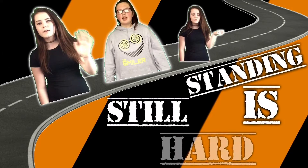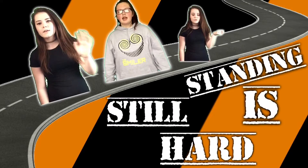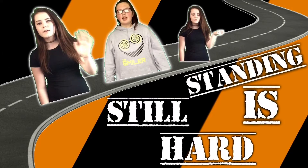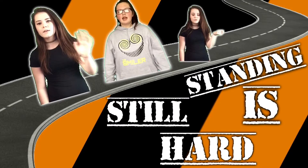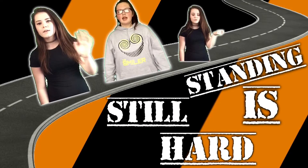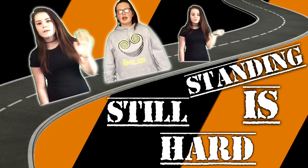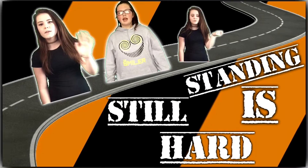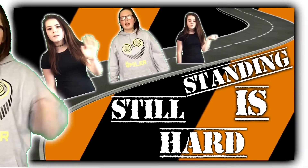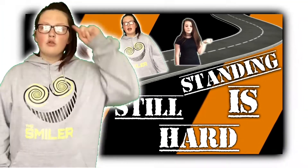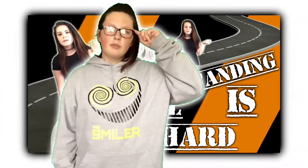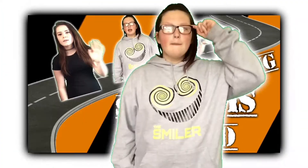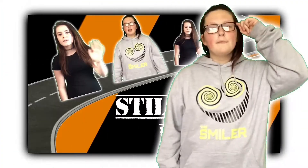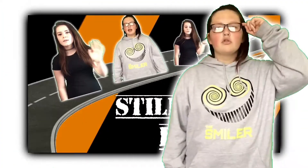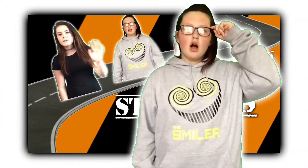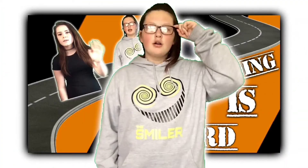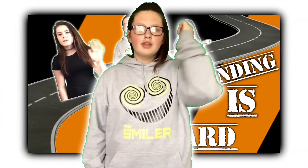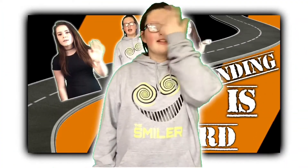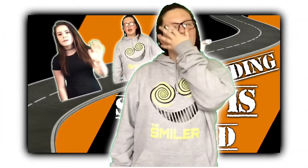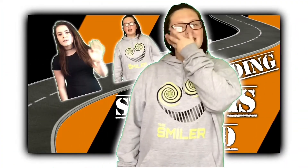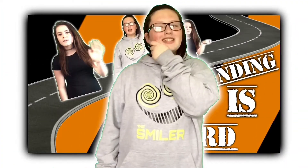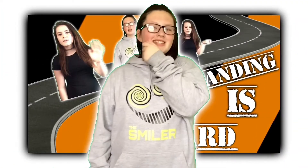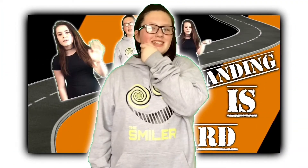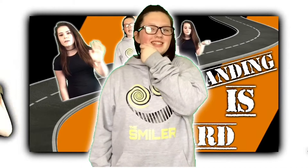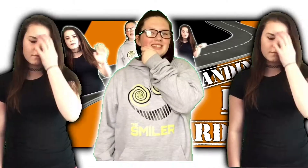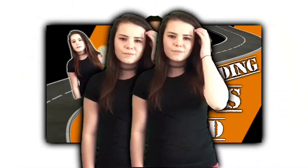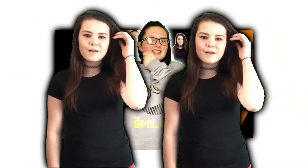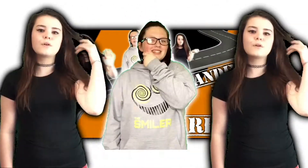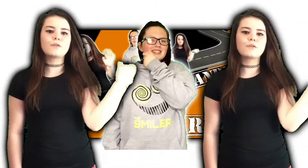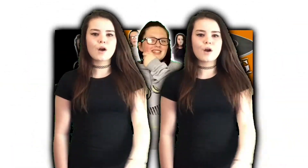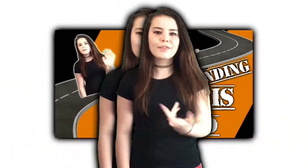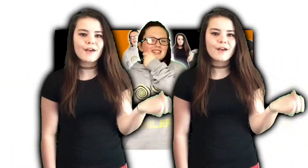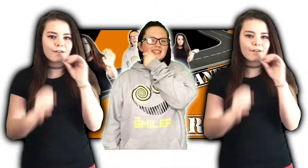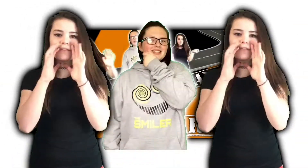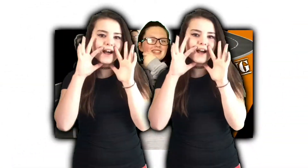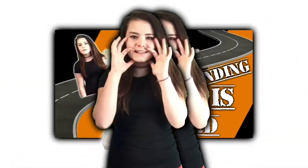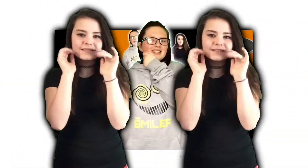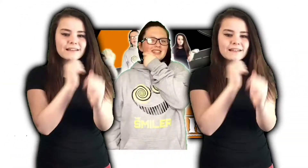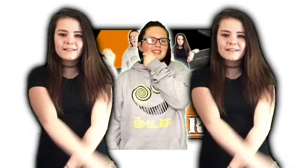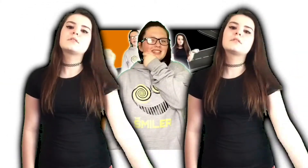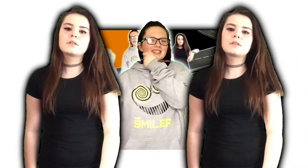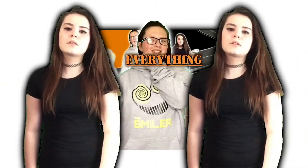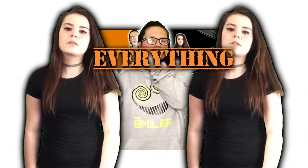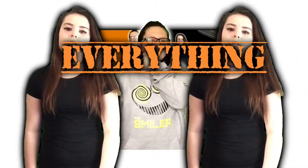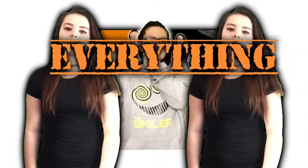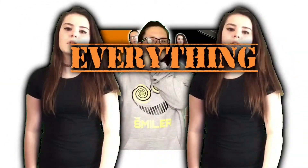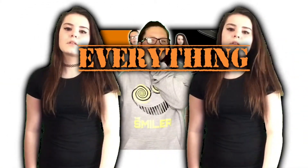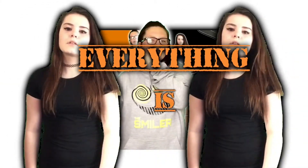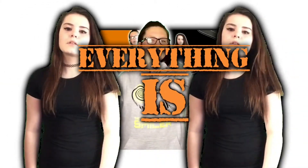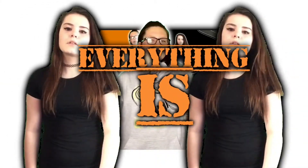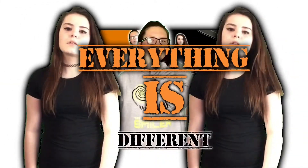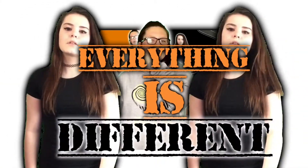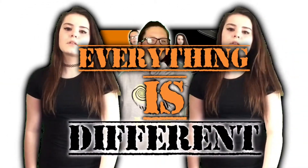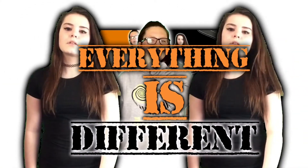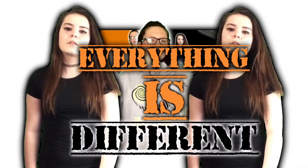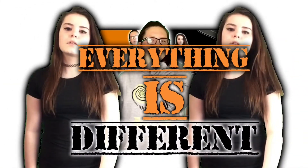hard Remember all their faces, remember all their voices Everything is different,